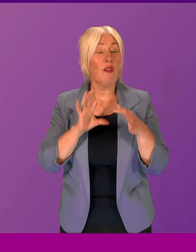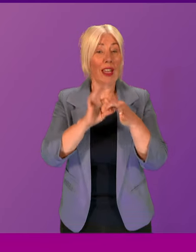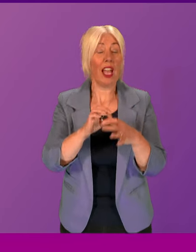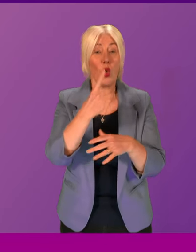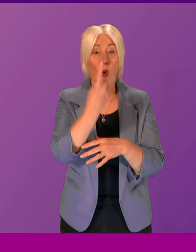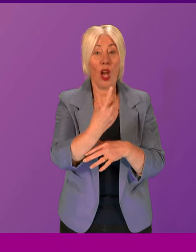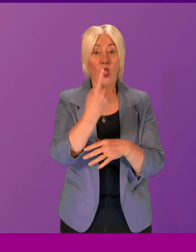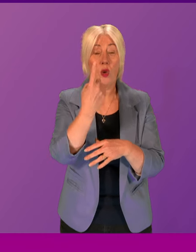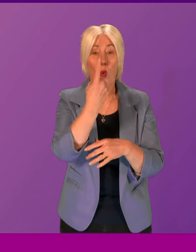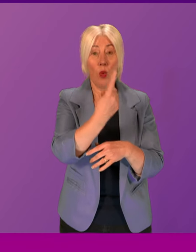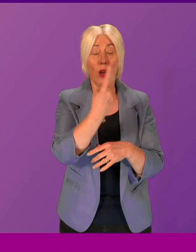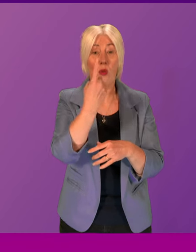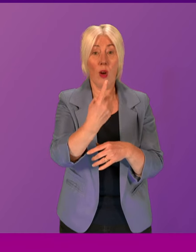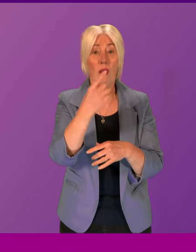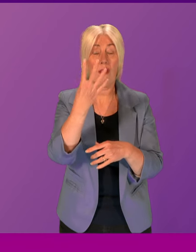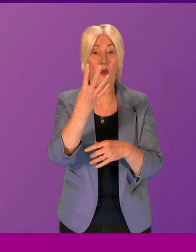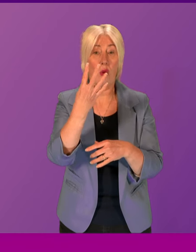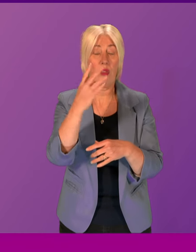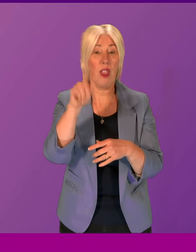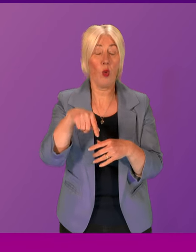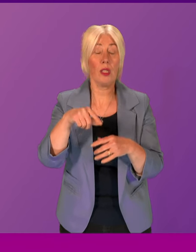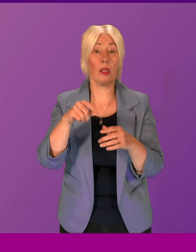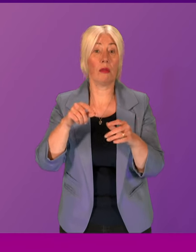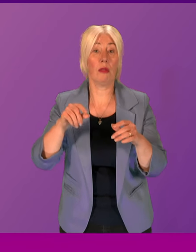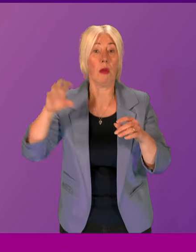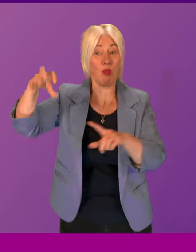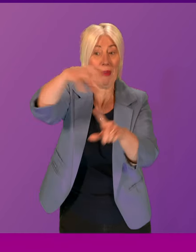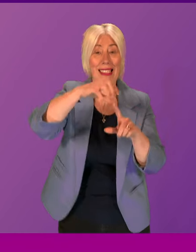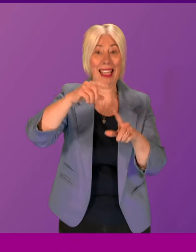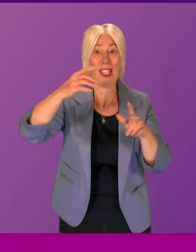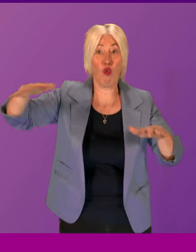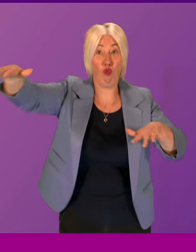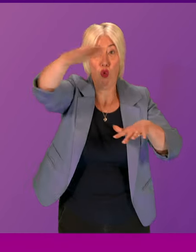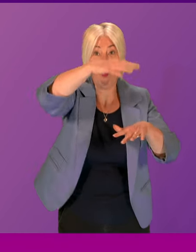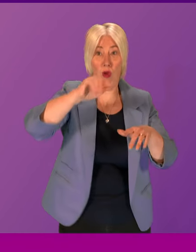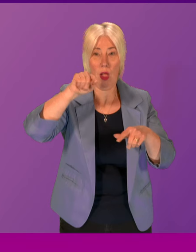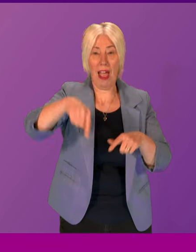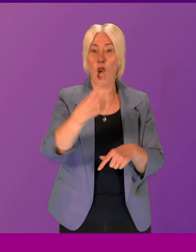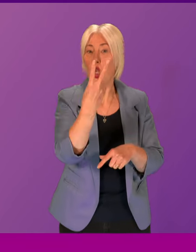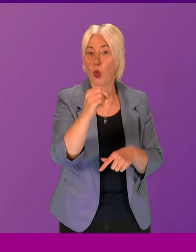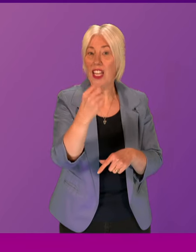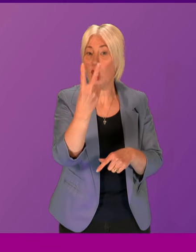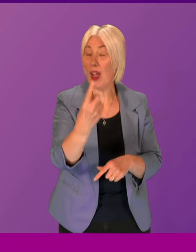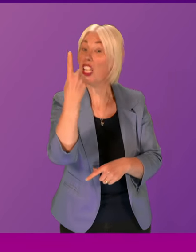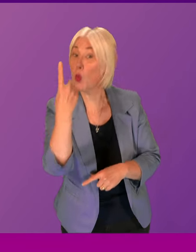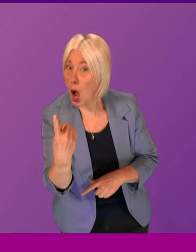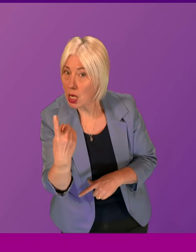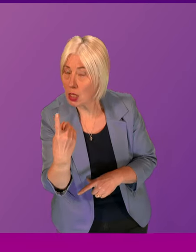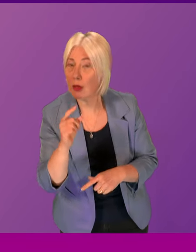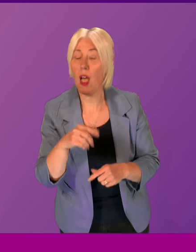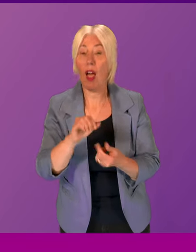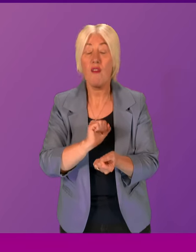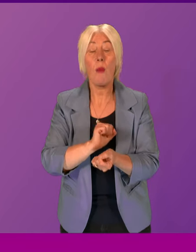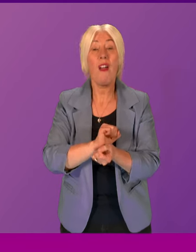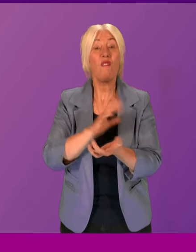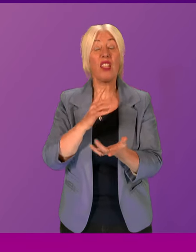114,000 premises, mainly in our rural areas, by 2021. From a Freedom of Information